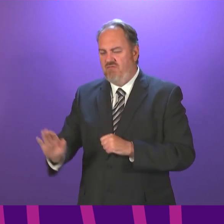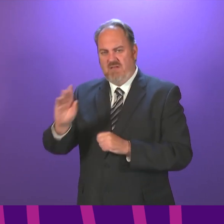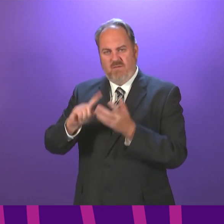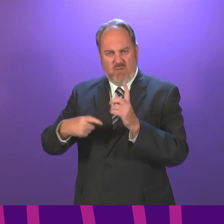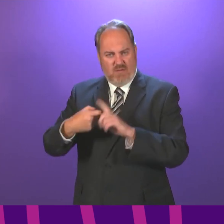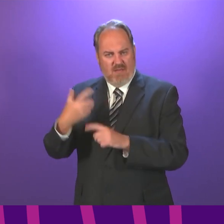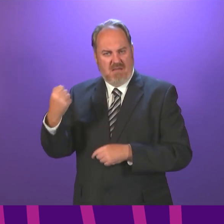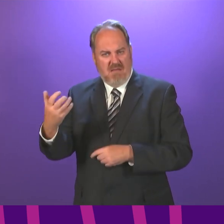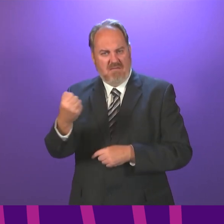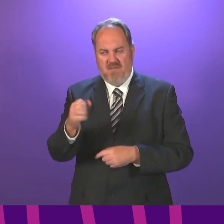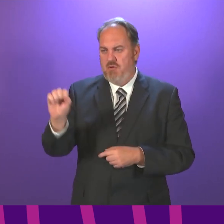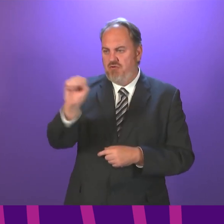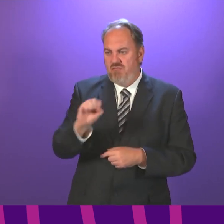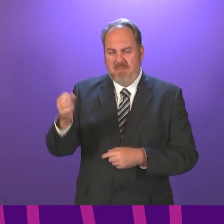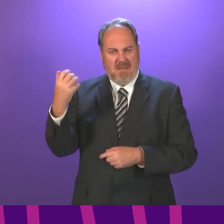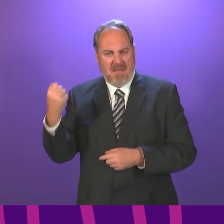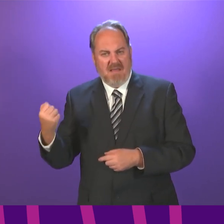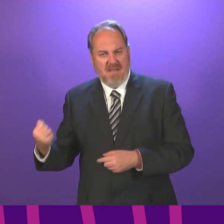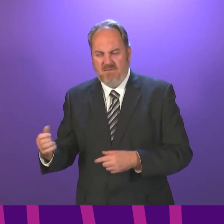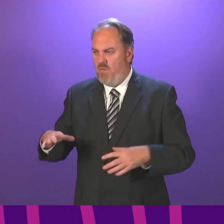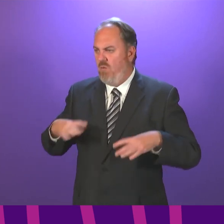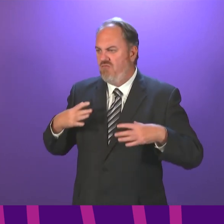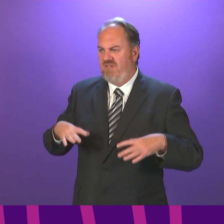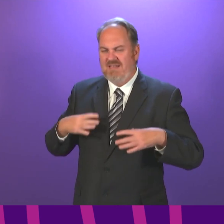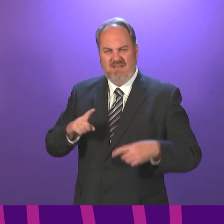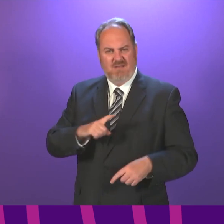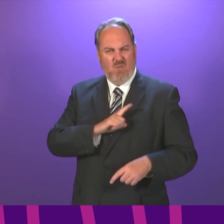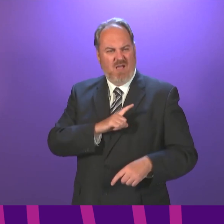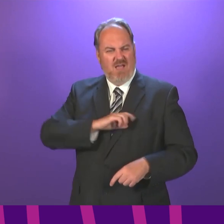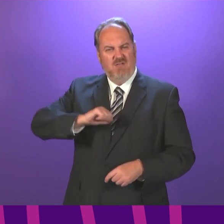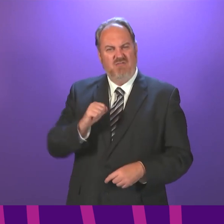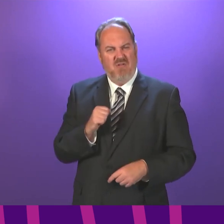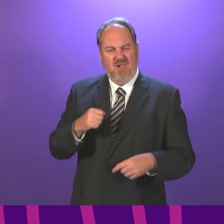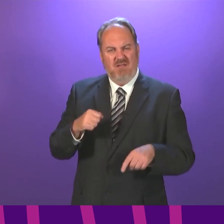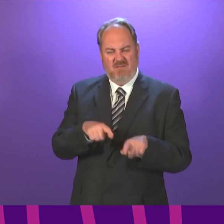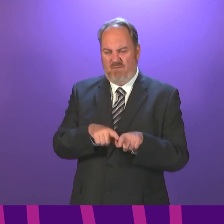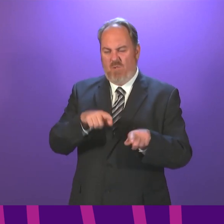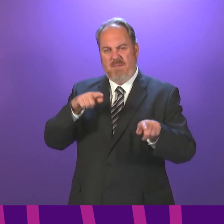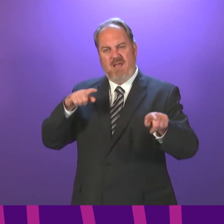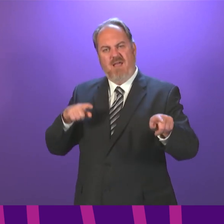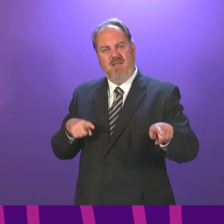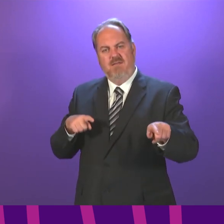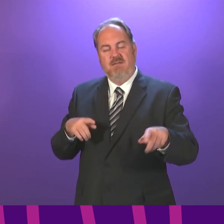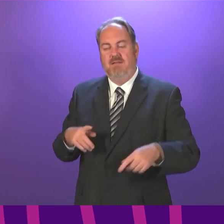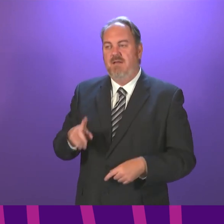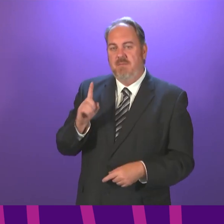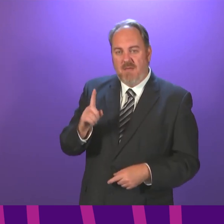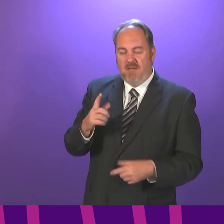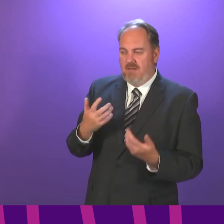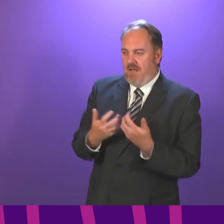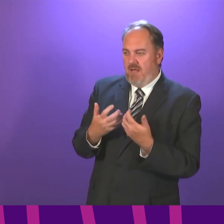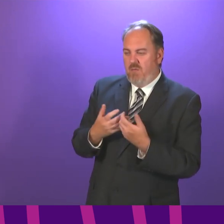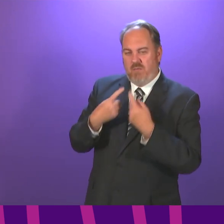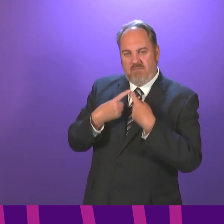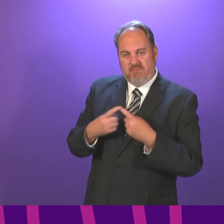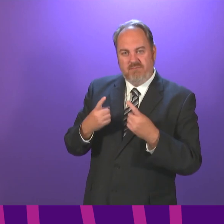in other parts of Europe. Will the First Minister confirm that the app will be compatible with vaccination records across the UK, particularly